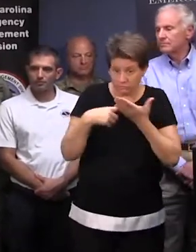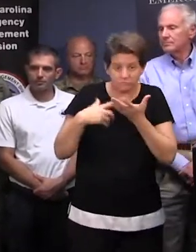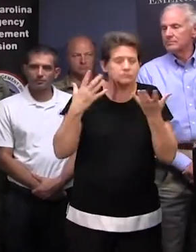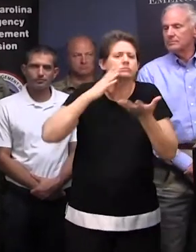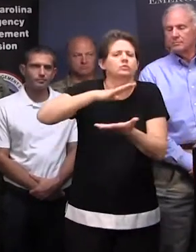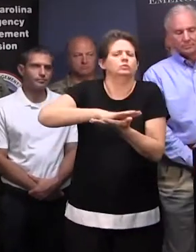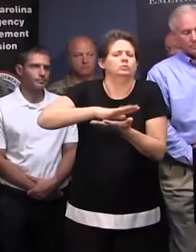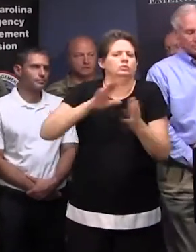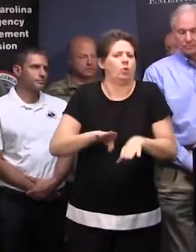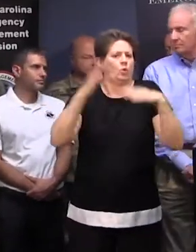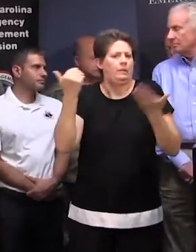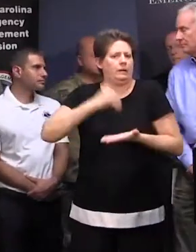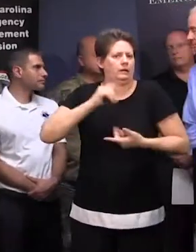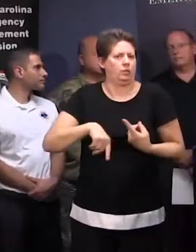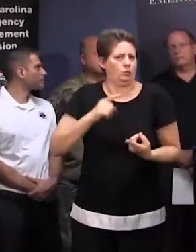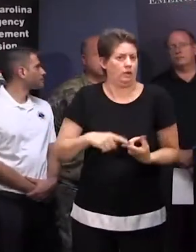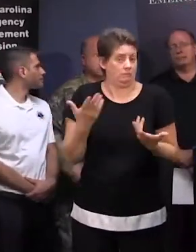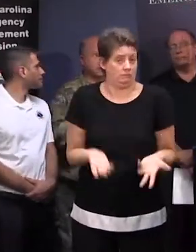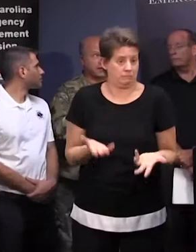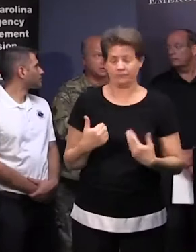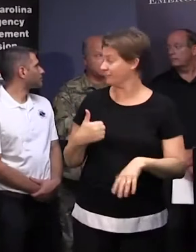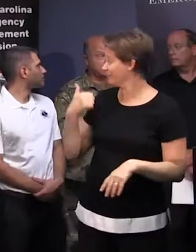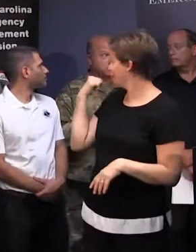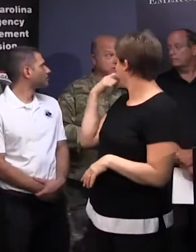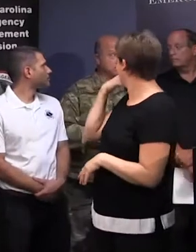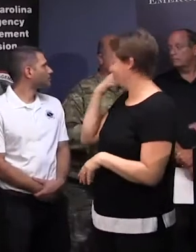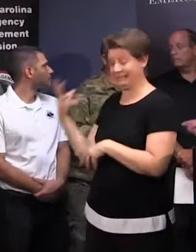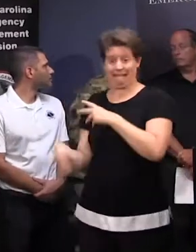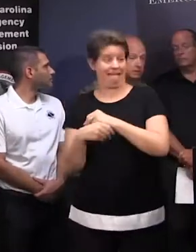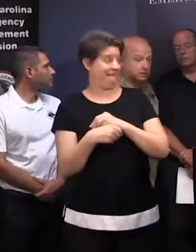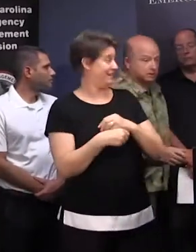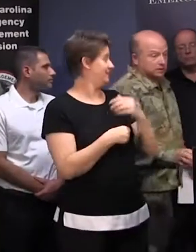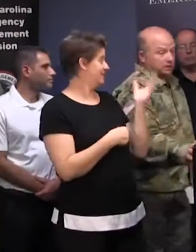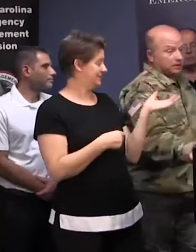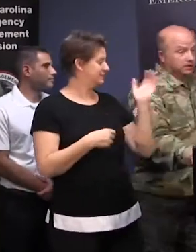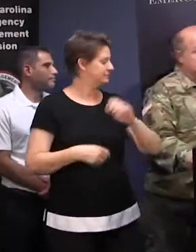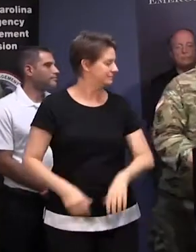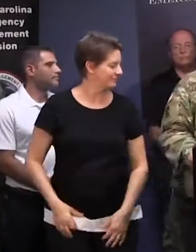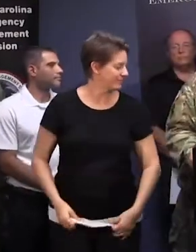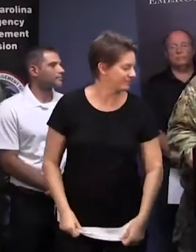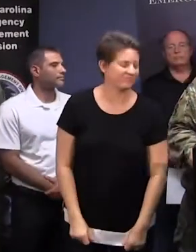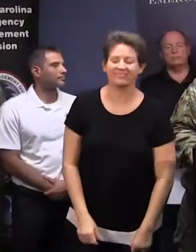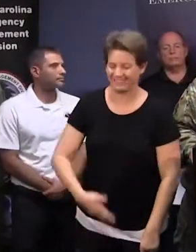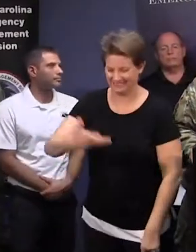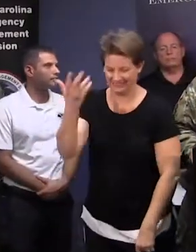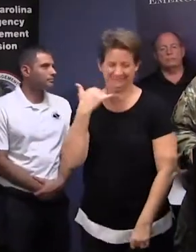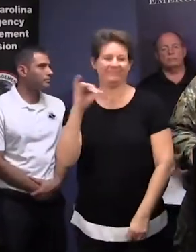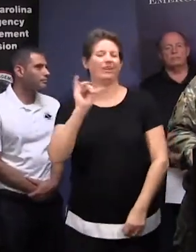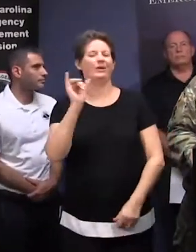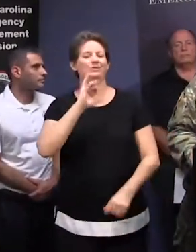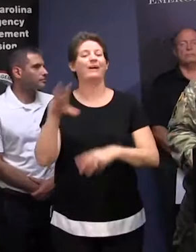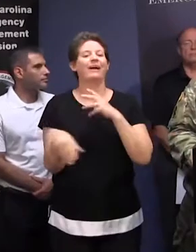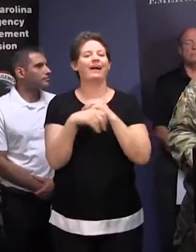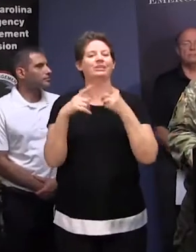might reopen in South Carolina? I was just going to add to those emergency. Let's add to those. Finish that one. Also adding to the